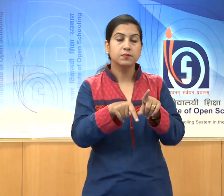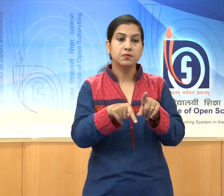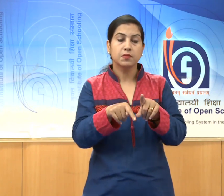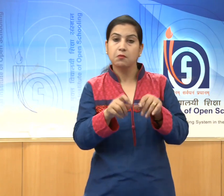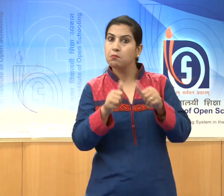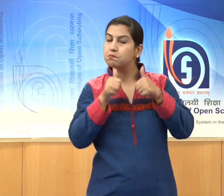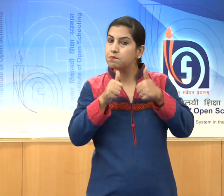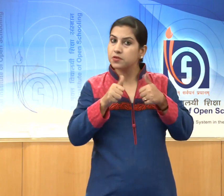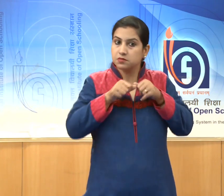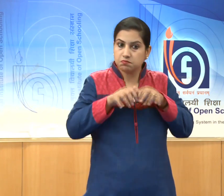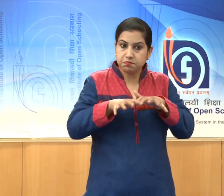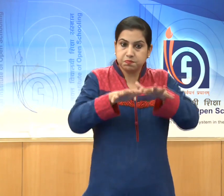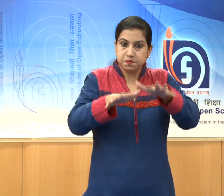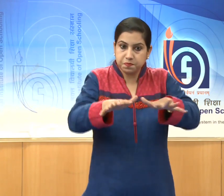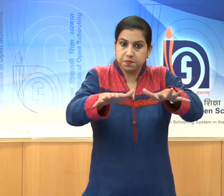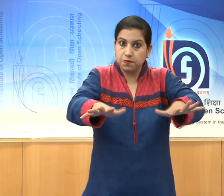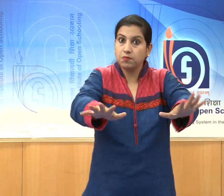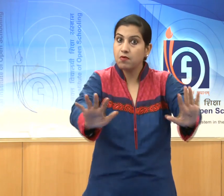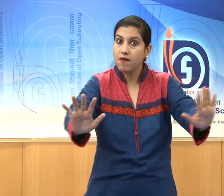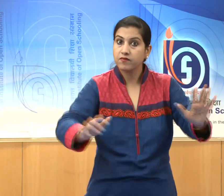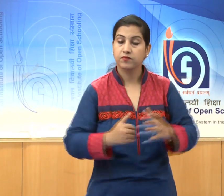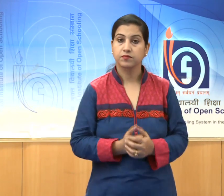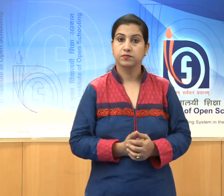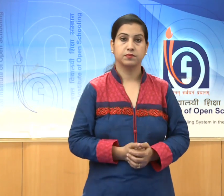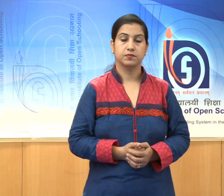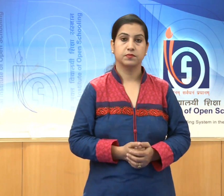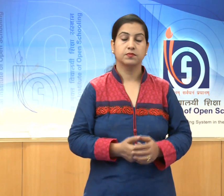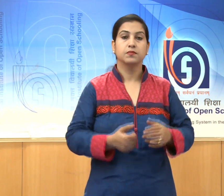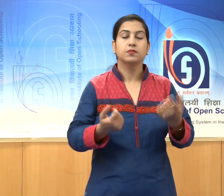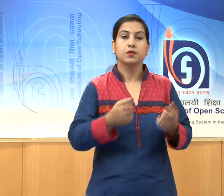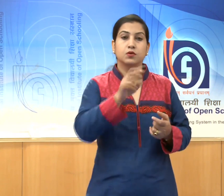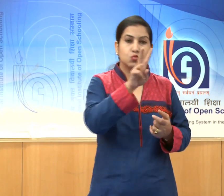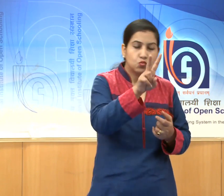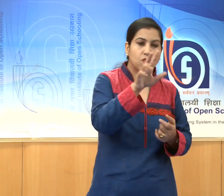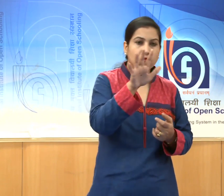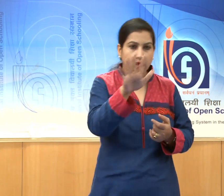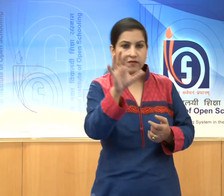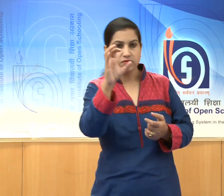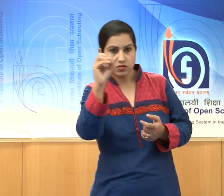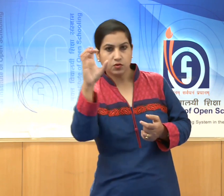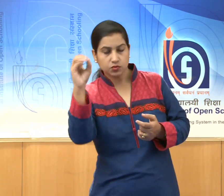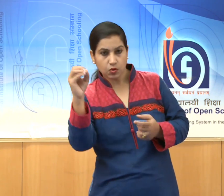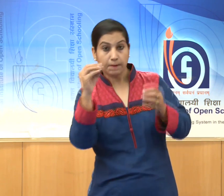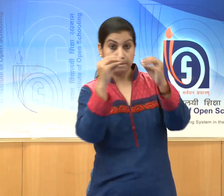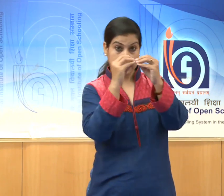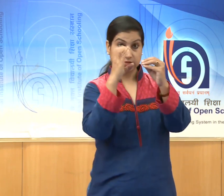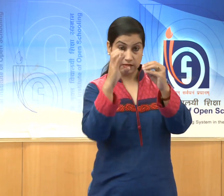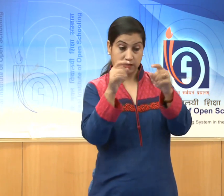between two-five-zero-zero